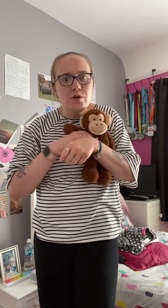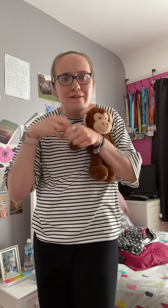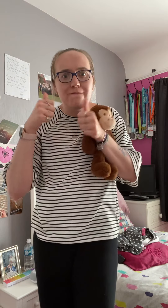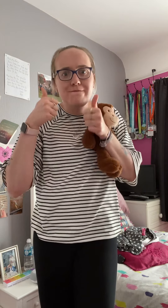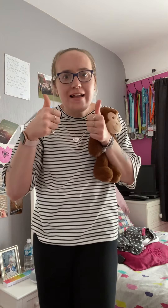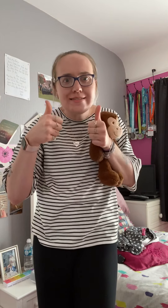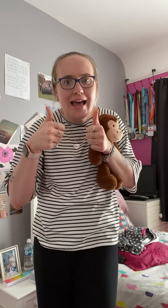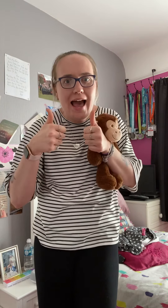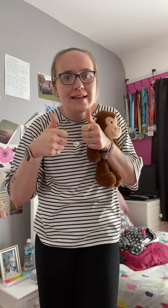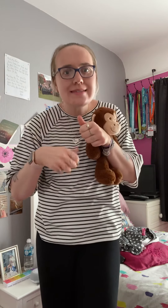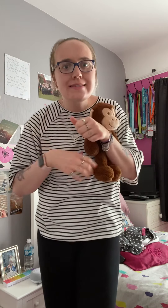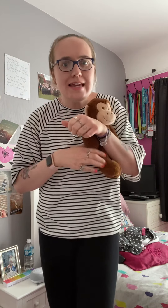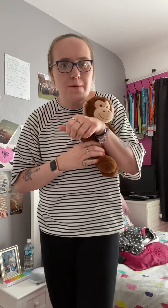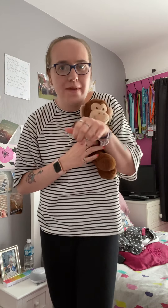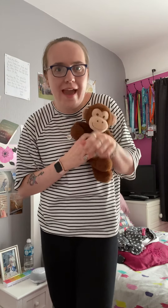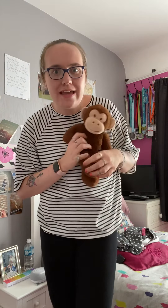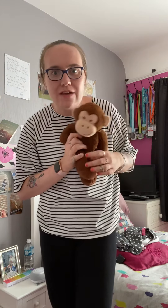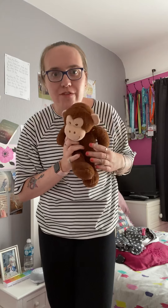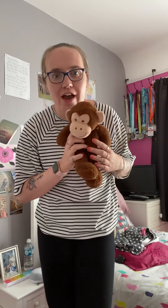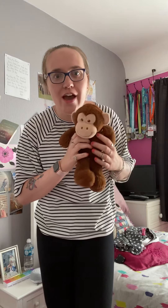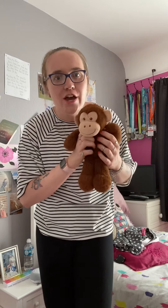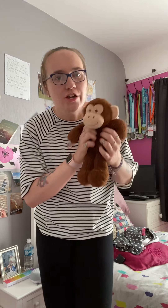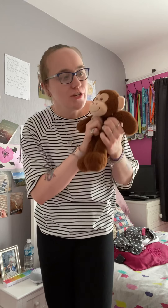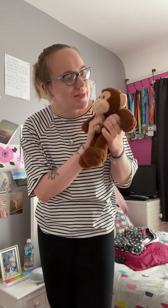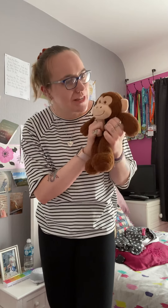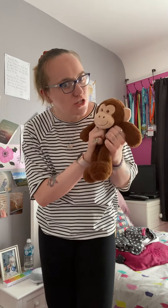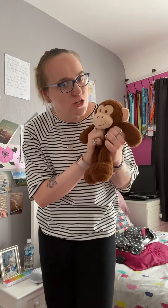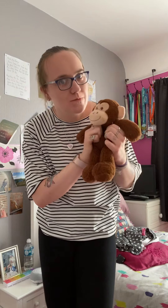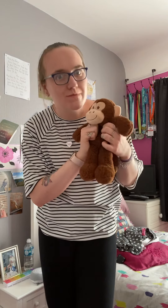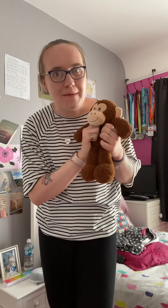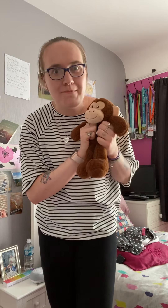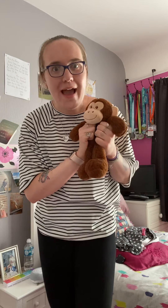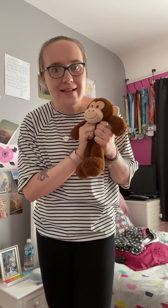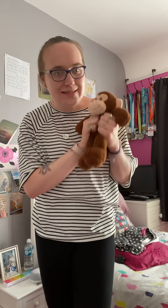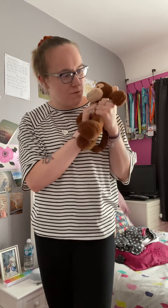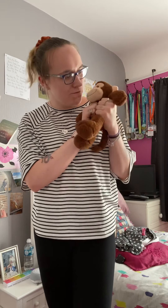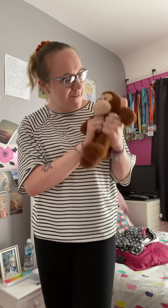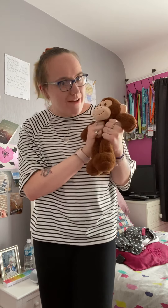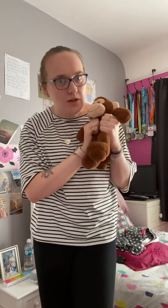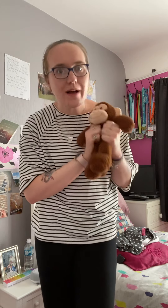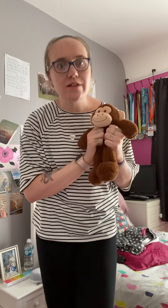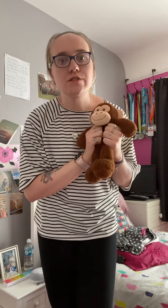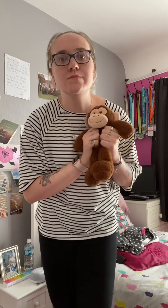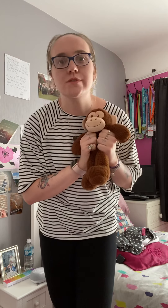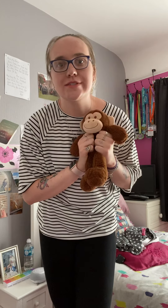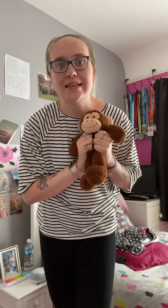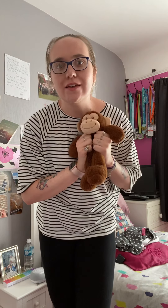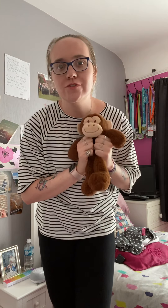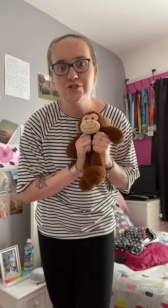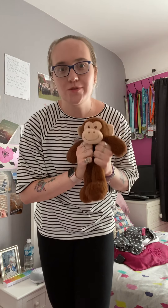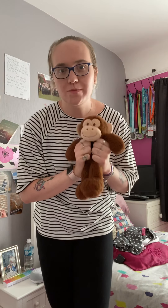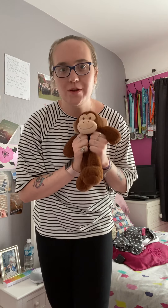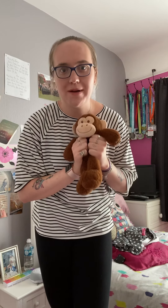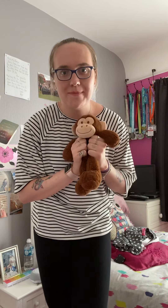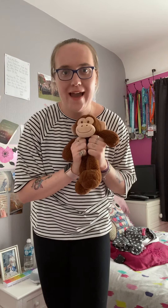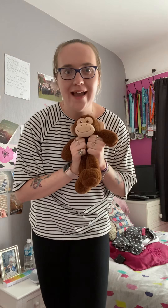fantastic behaviour You didn't jump on my bed So very well done Monty for not jumping on my bed